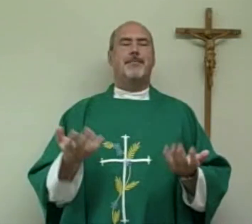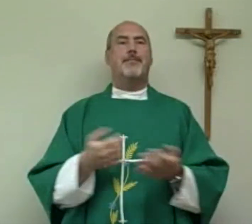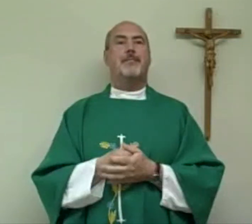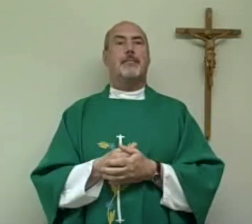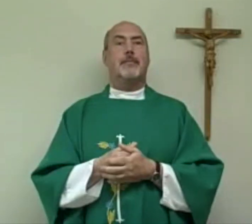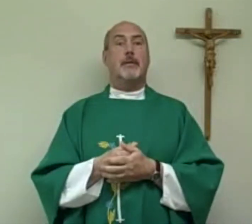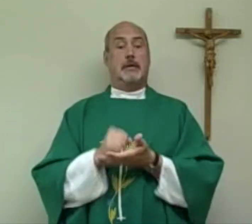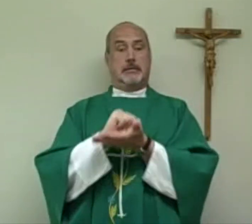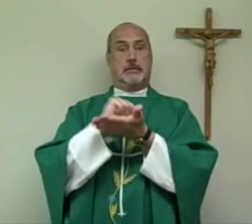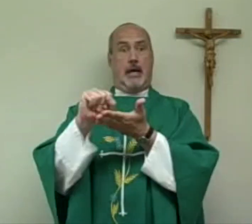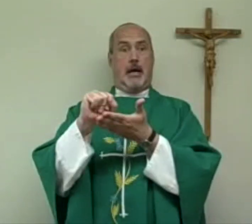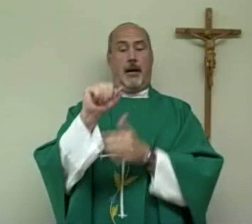a saint.